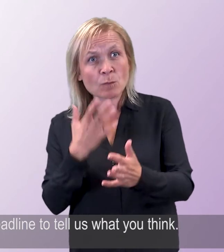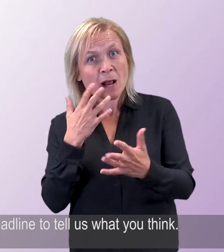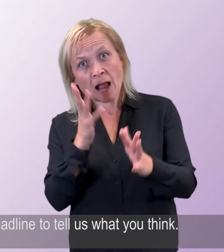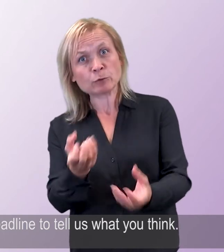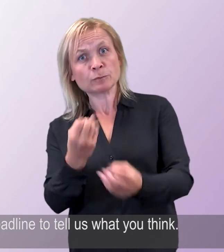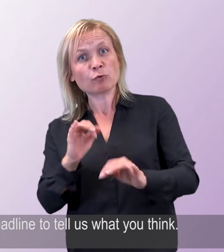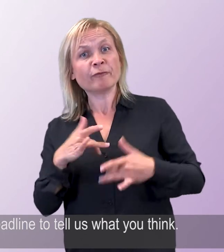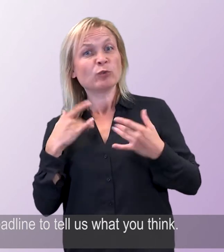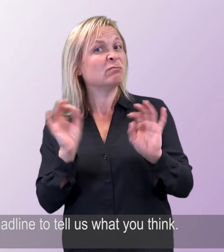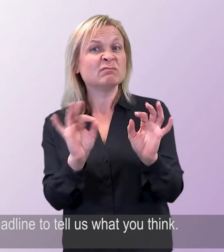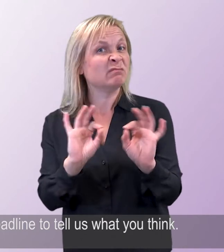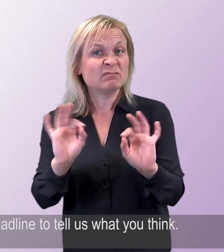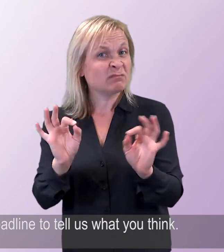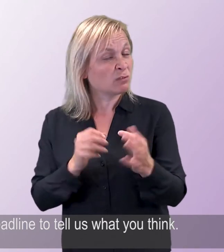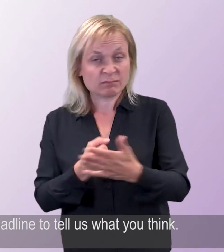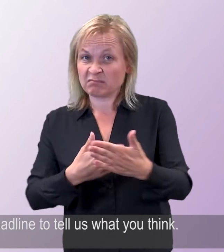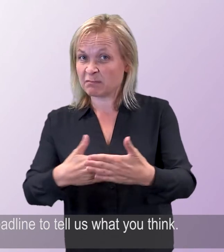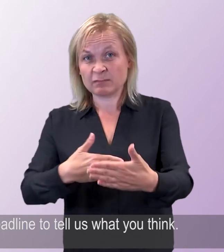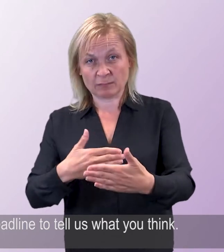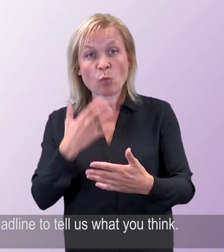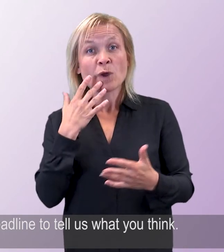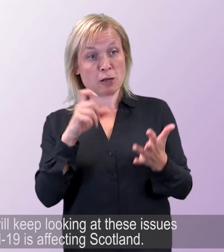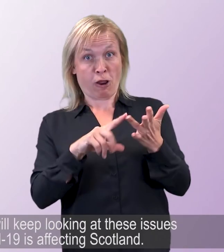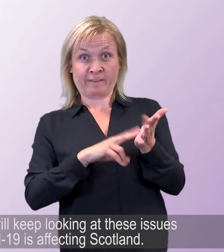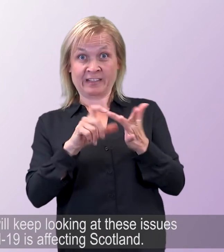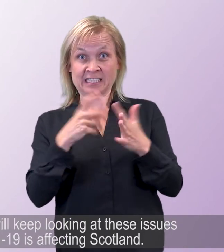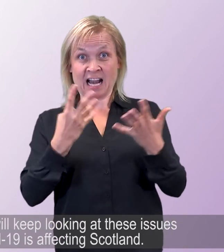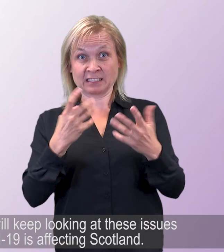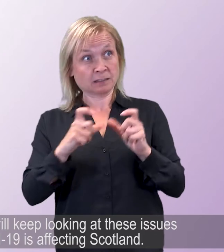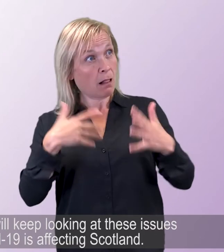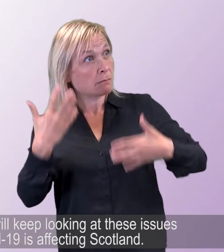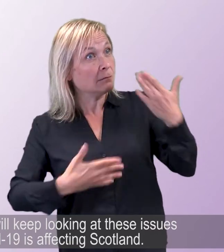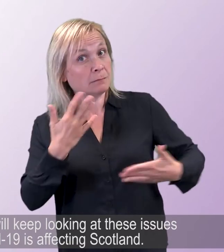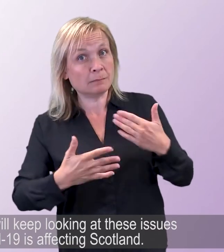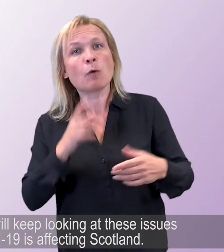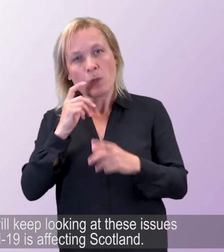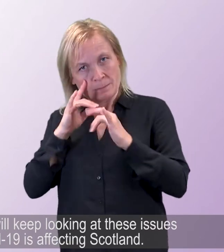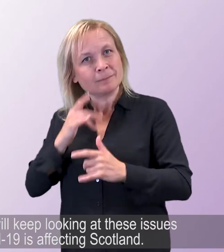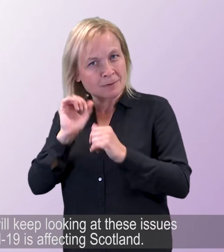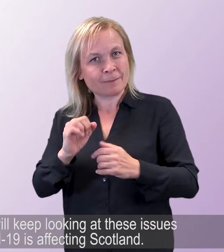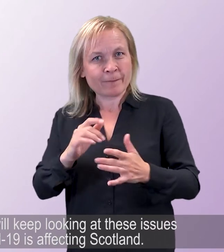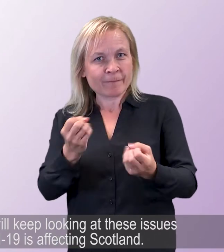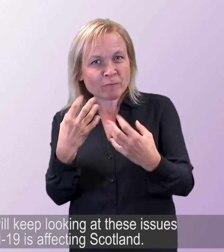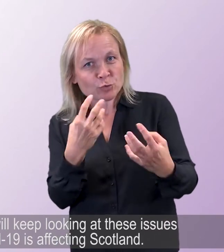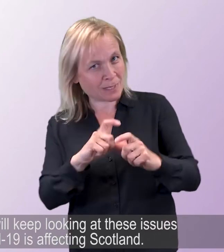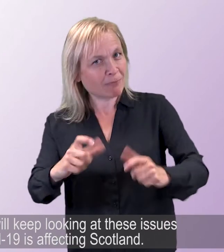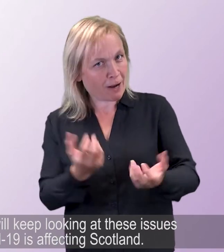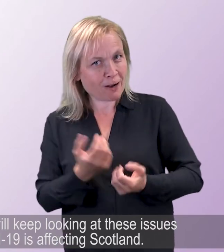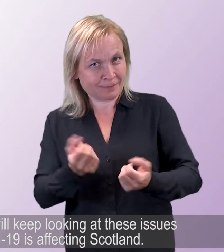There is no set deadline to tell us what you think. The committee will keep looking at these issues while COVID-19 is affecting Scotland.